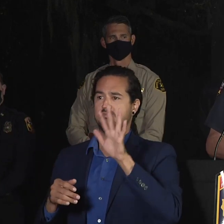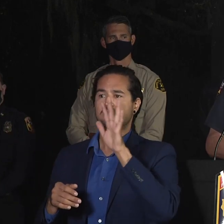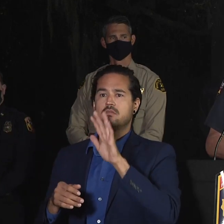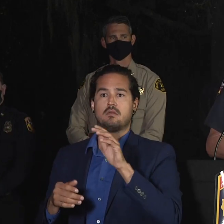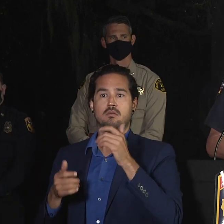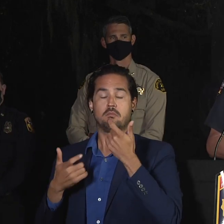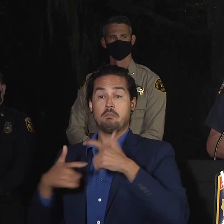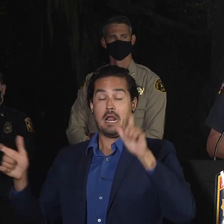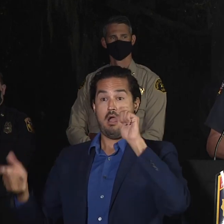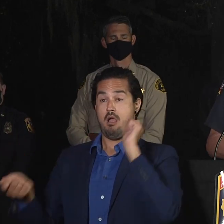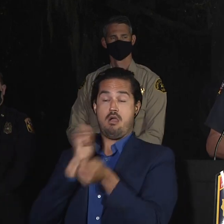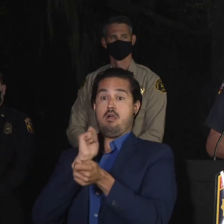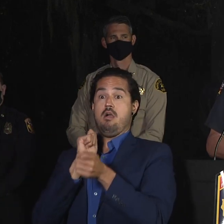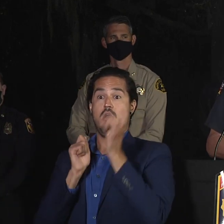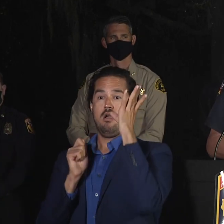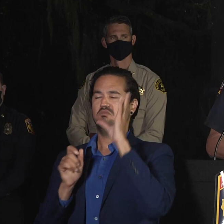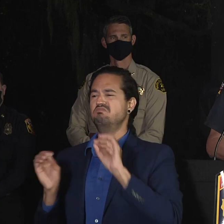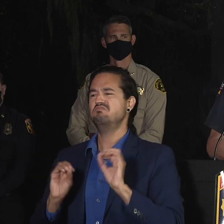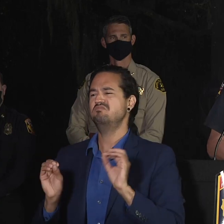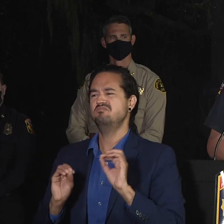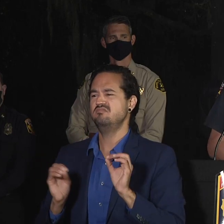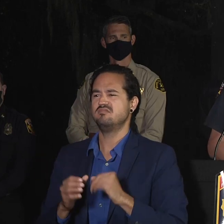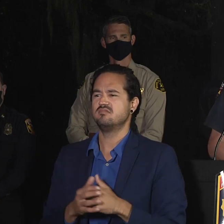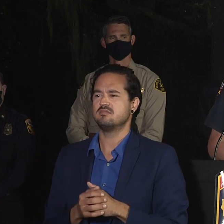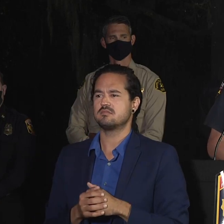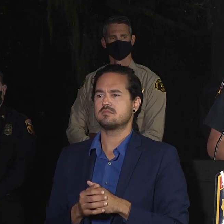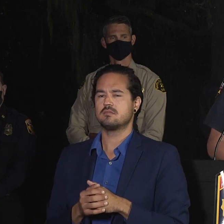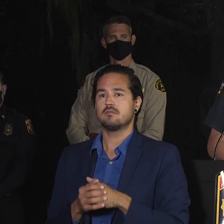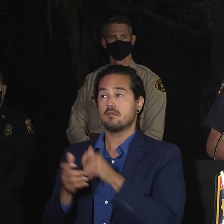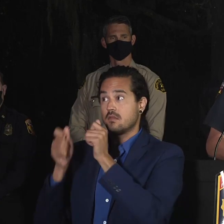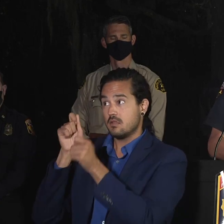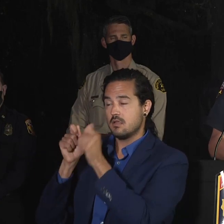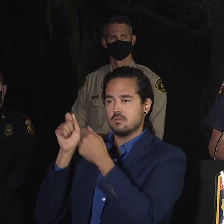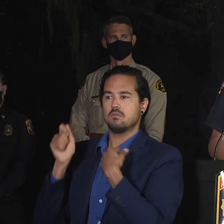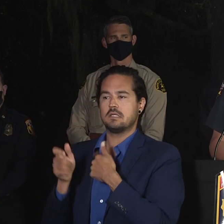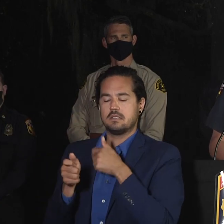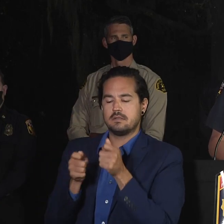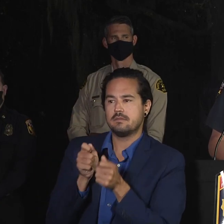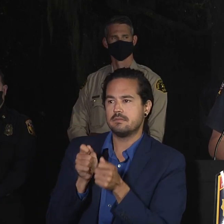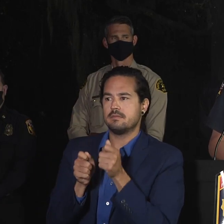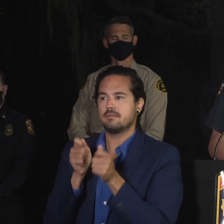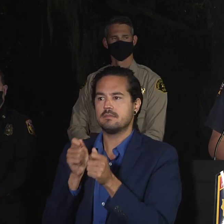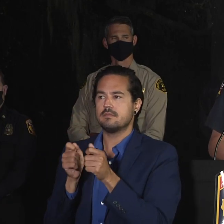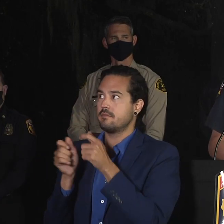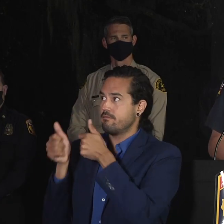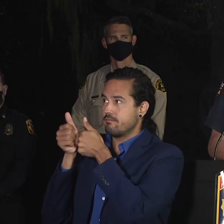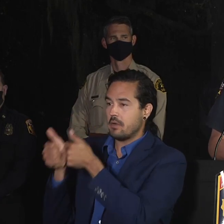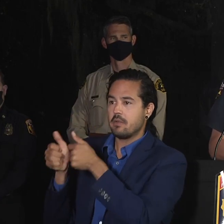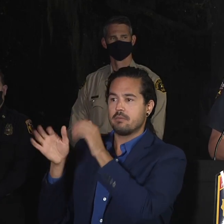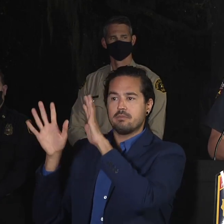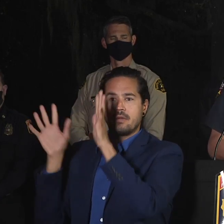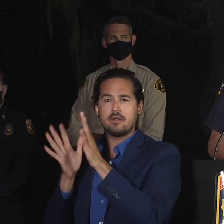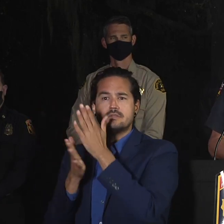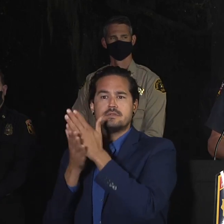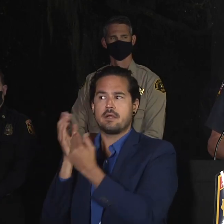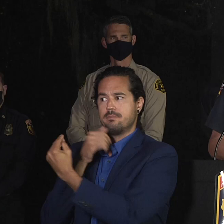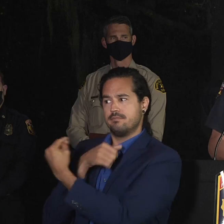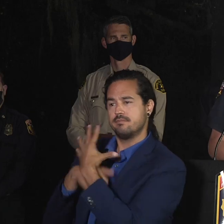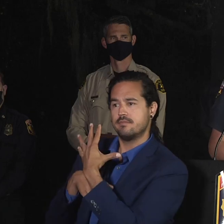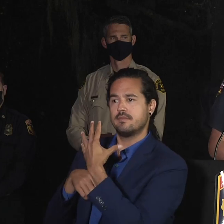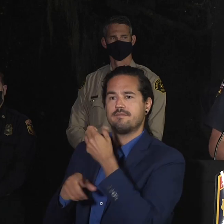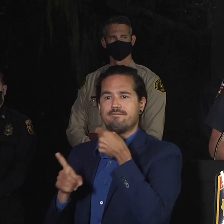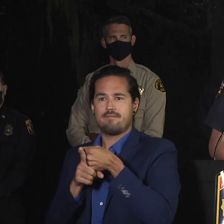that as part of our plan and moving forward, but we aren't going to see anything so dramatic on this fire that